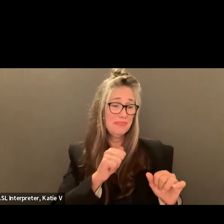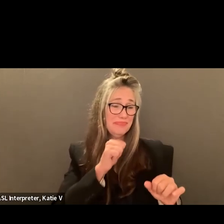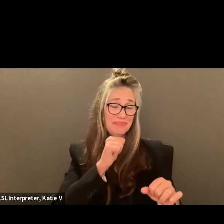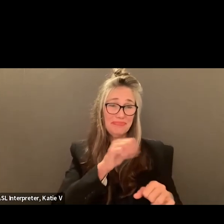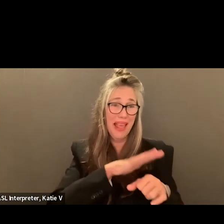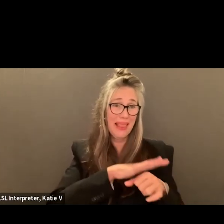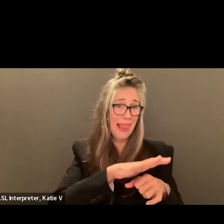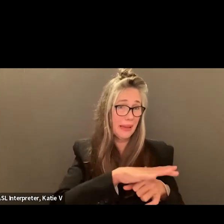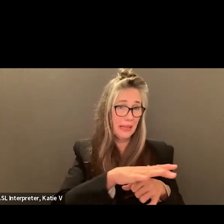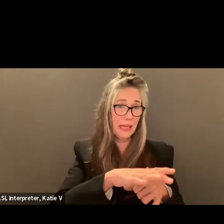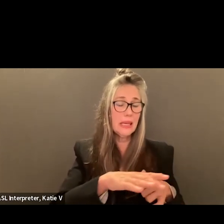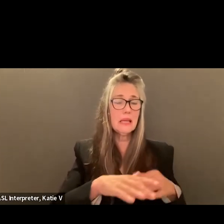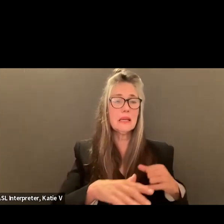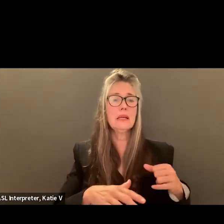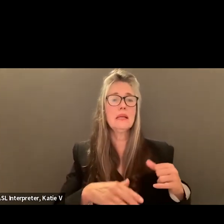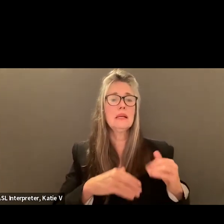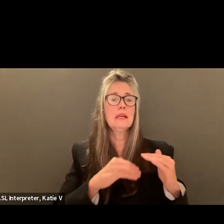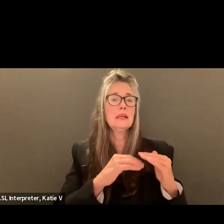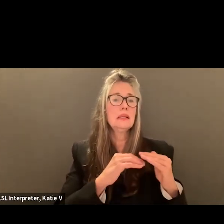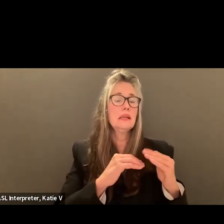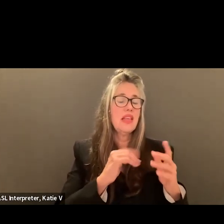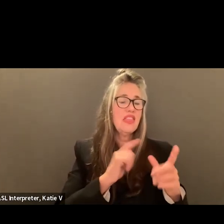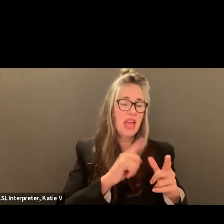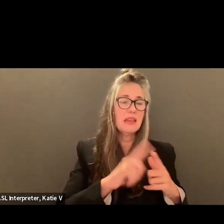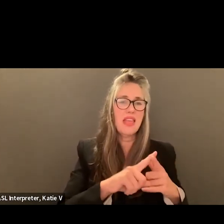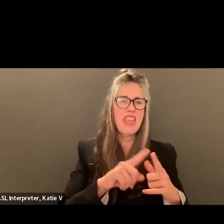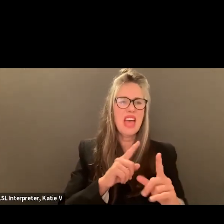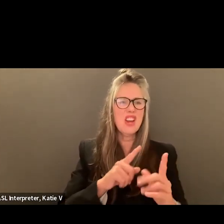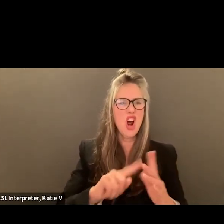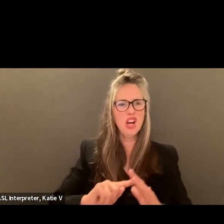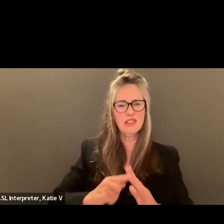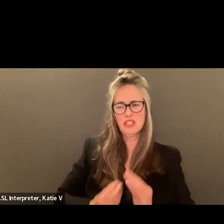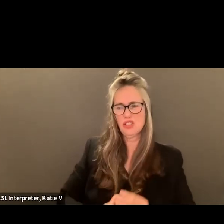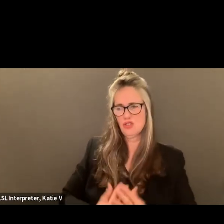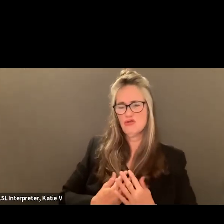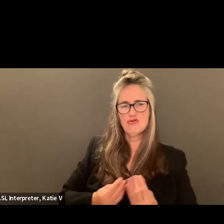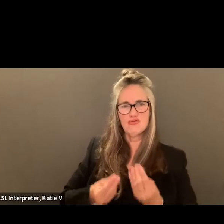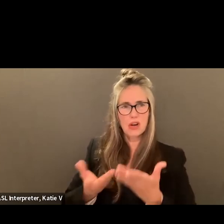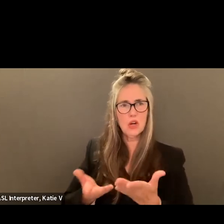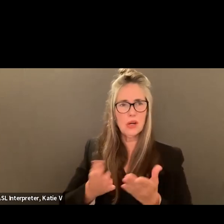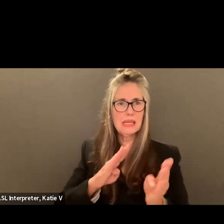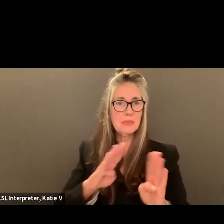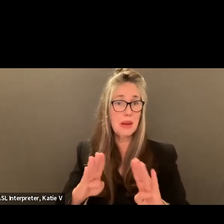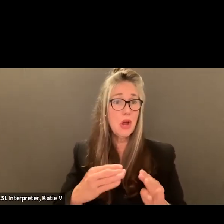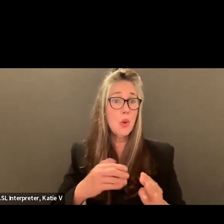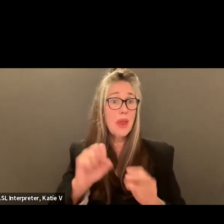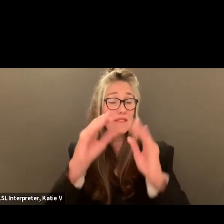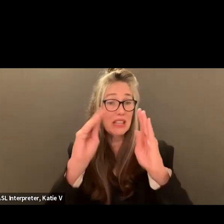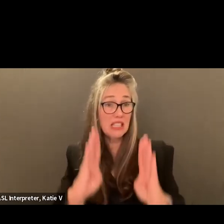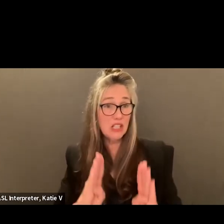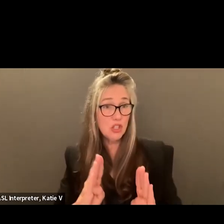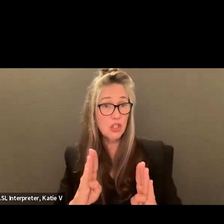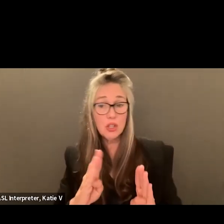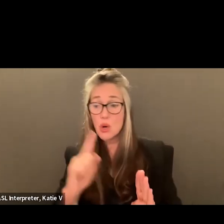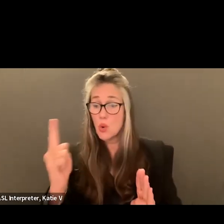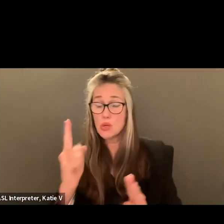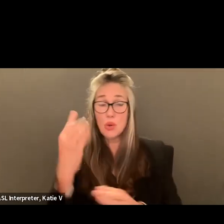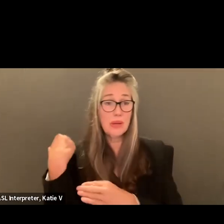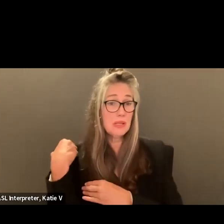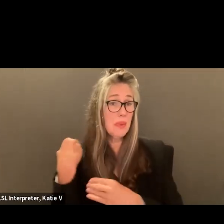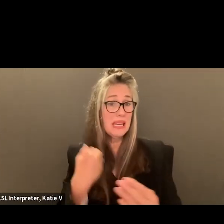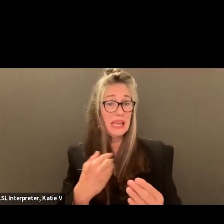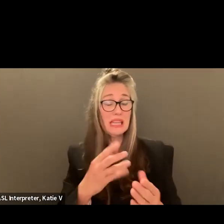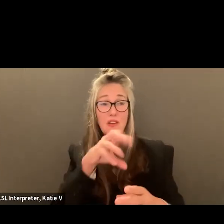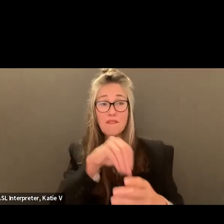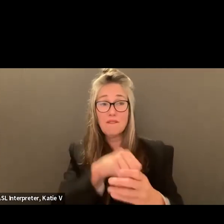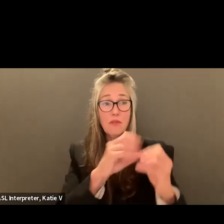And so, have, as you know, we have a teacher on special assignment whose sole work is student engagement. And we're meeting with counselors as well to talk about how do